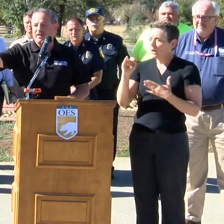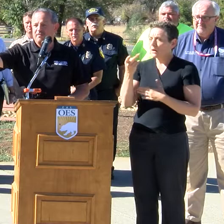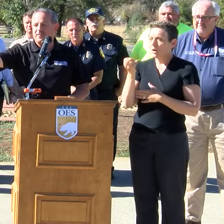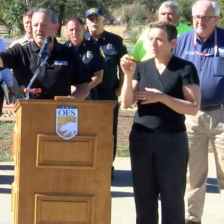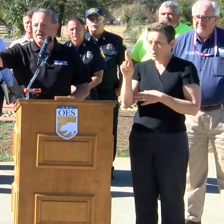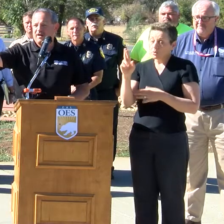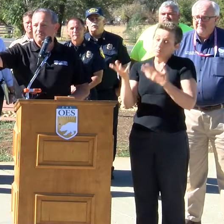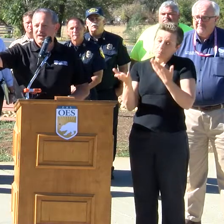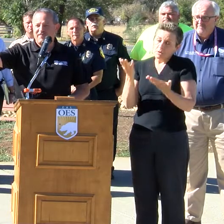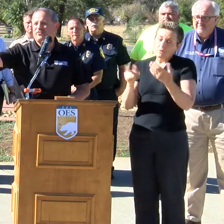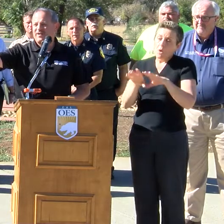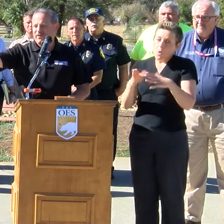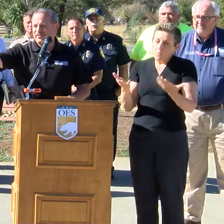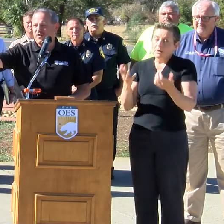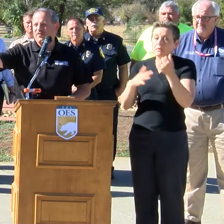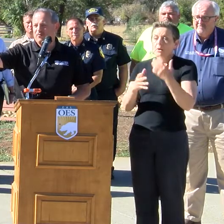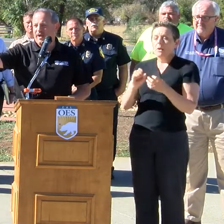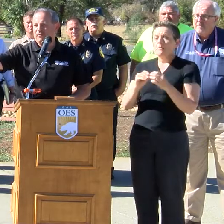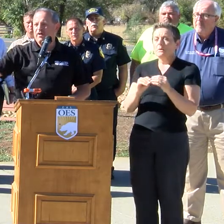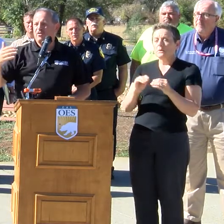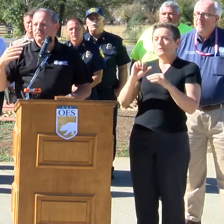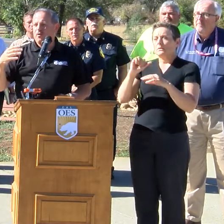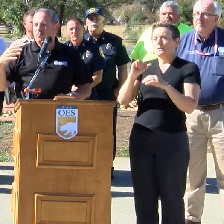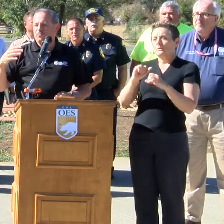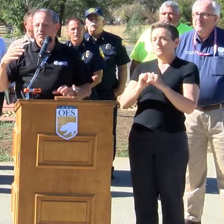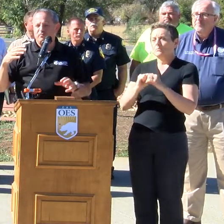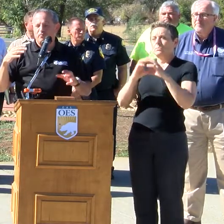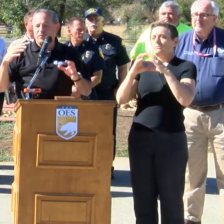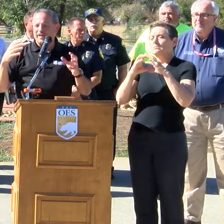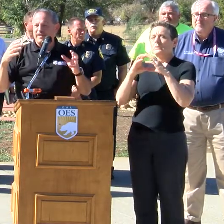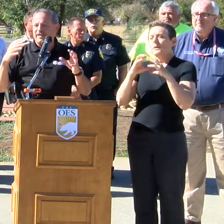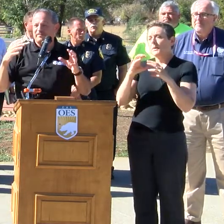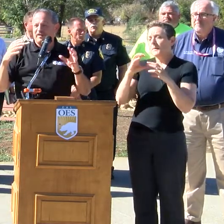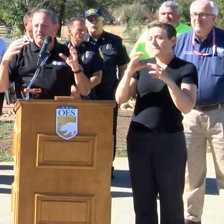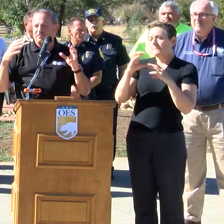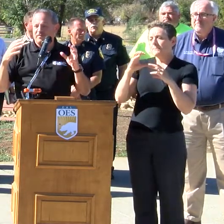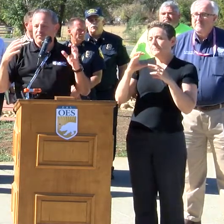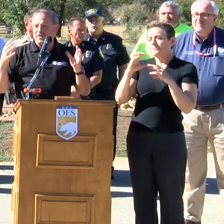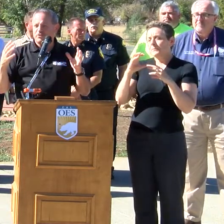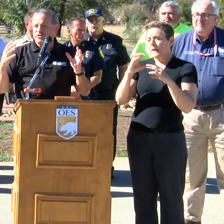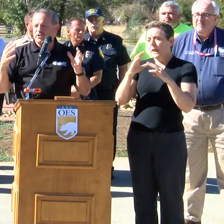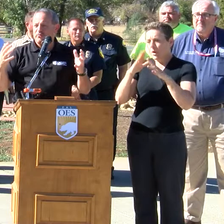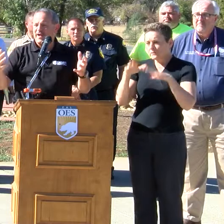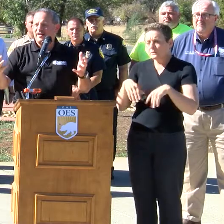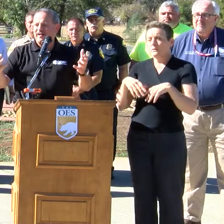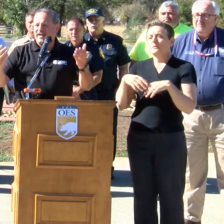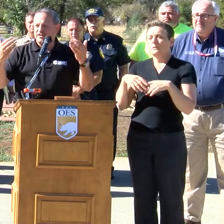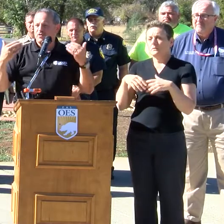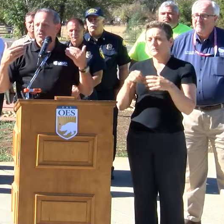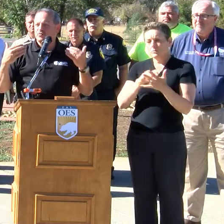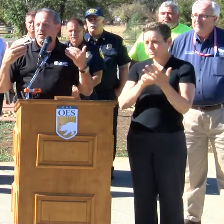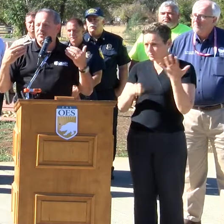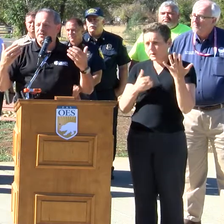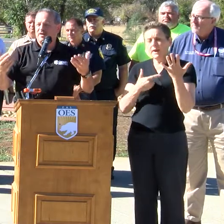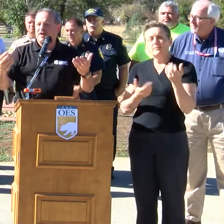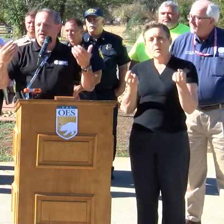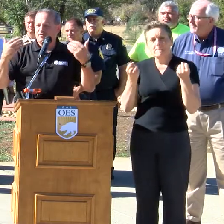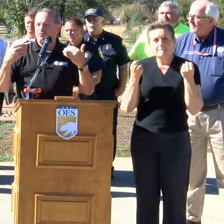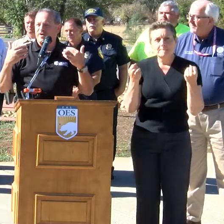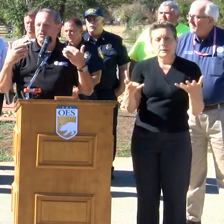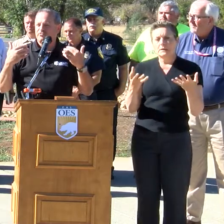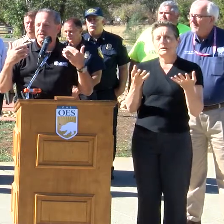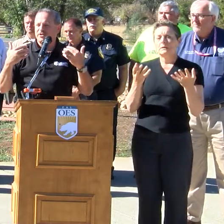putting manufactured housing on the ground. So, really, the administrator is correct. It starts with